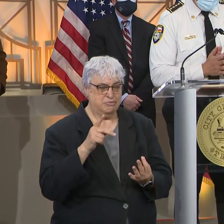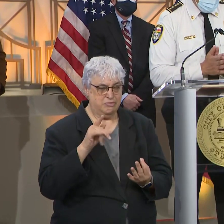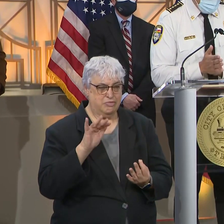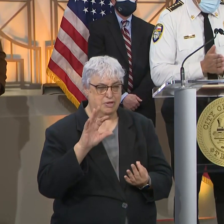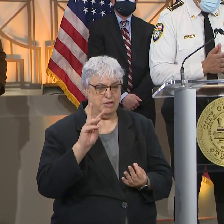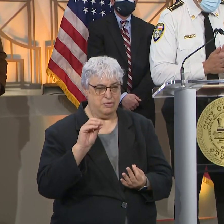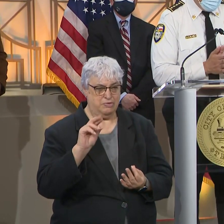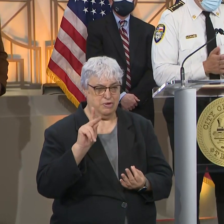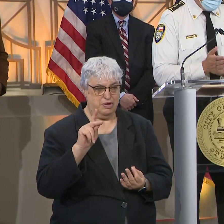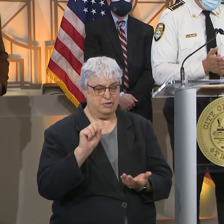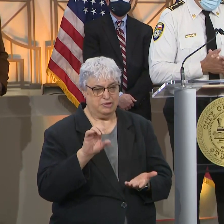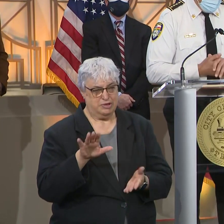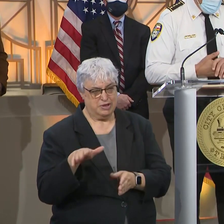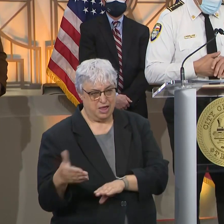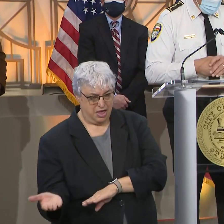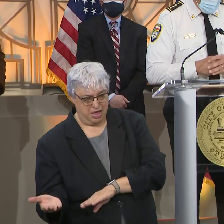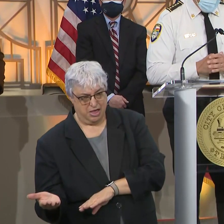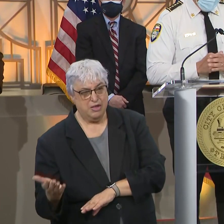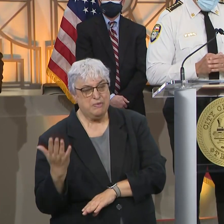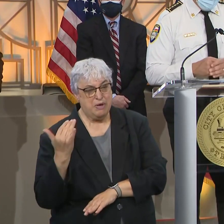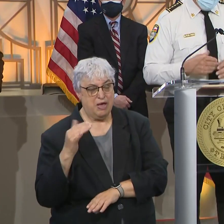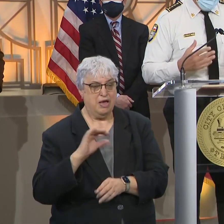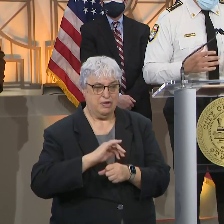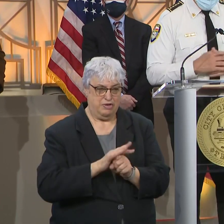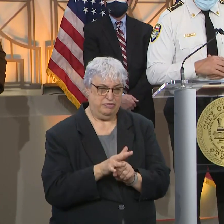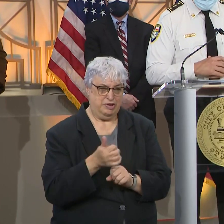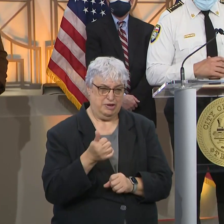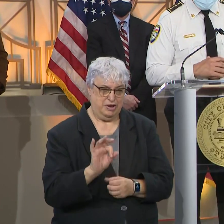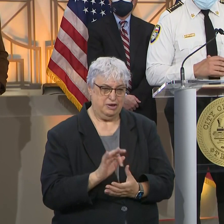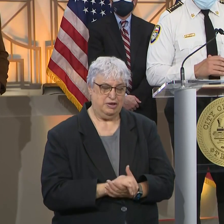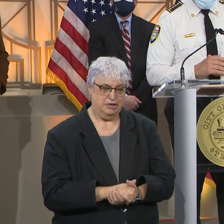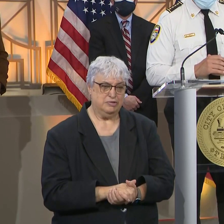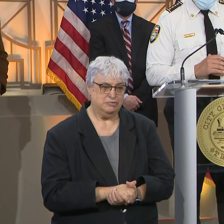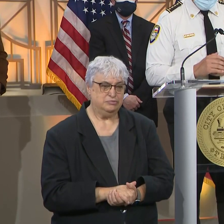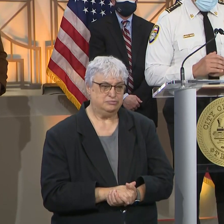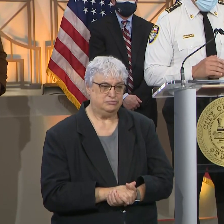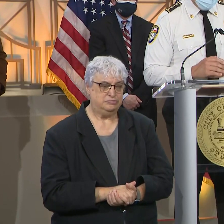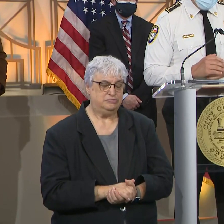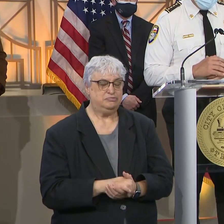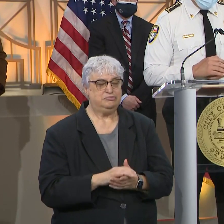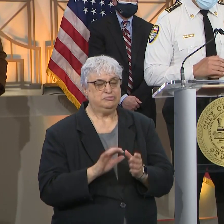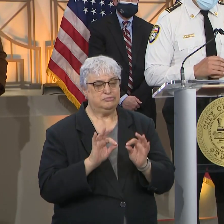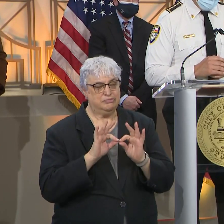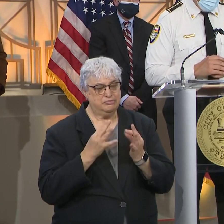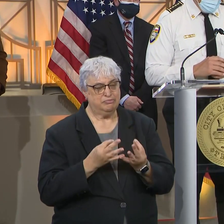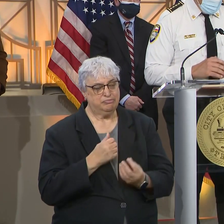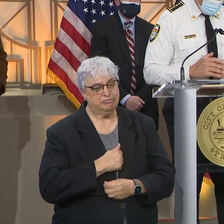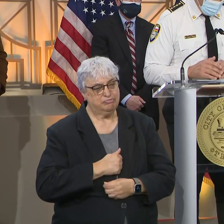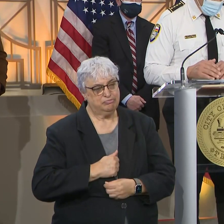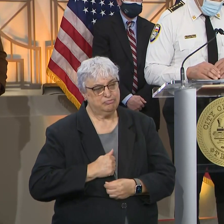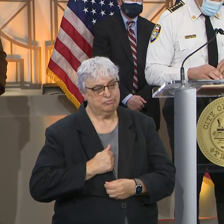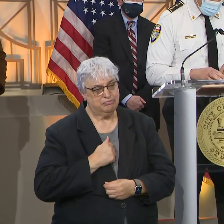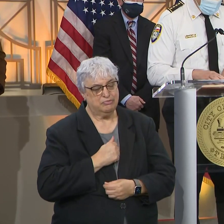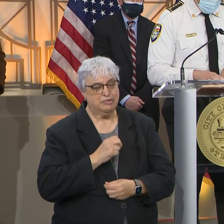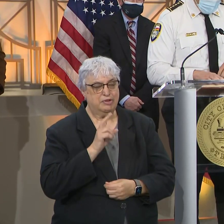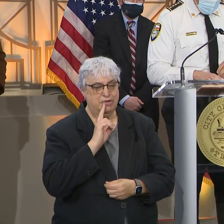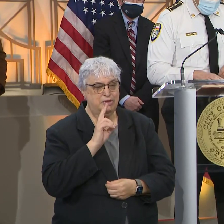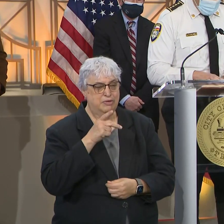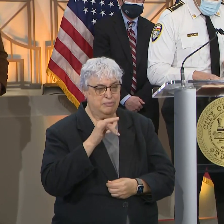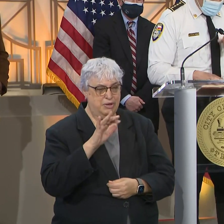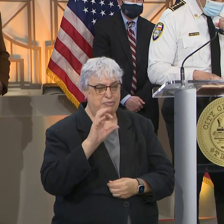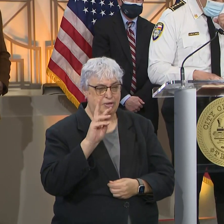who tragically lost his life to this virus. Our condolences go out to them, their family, and certainly the Houston Public Works